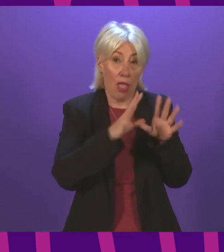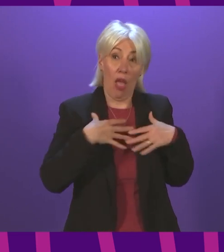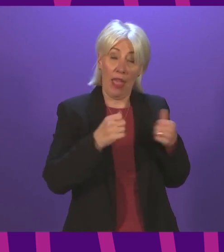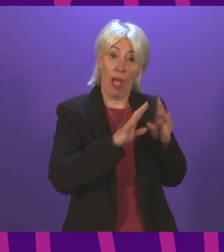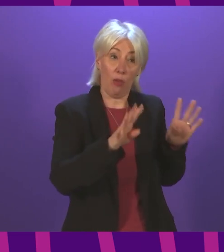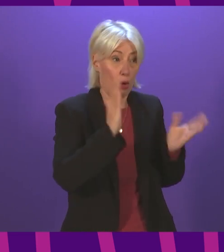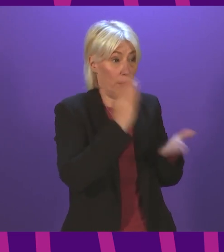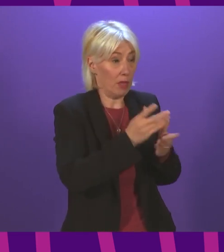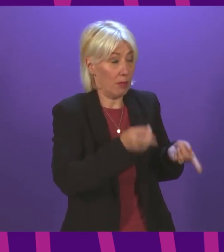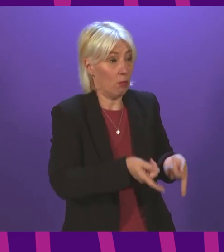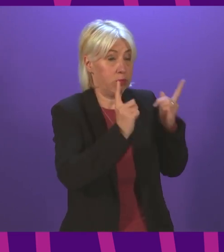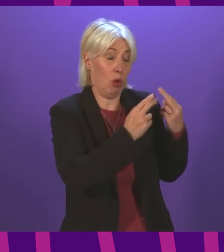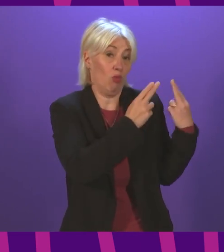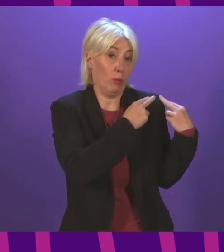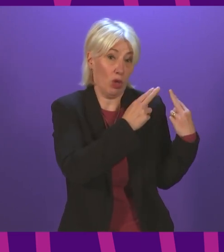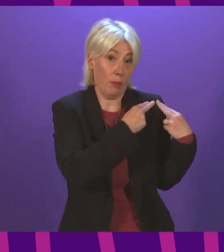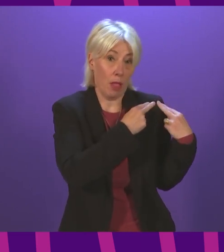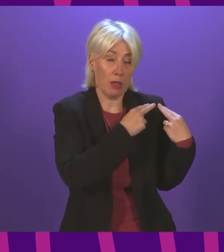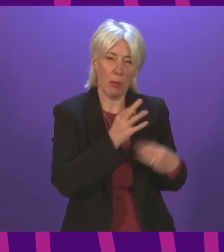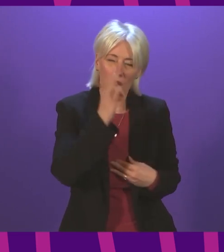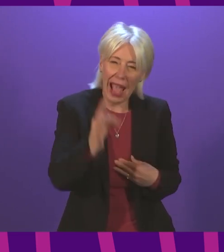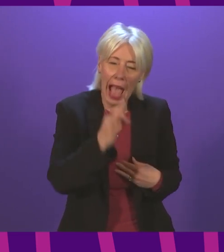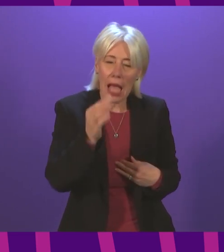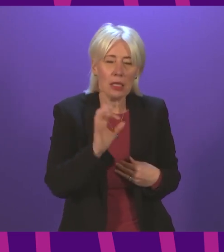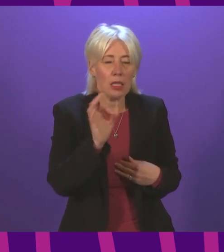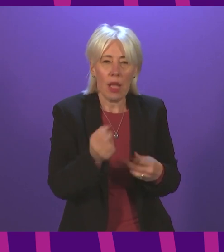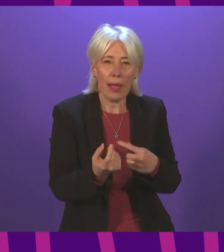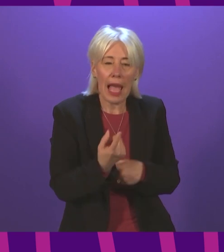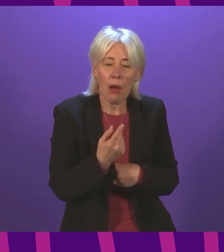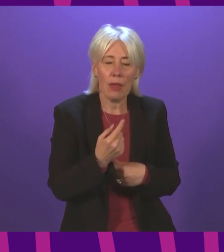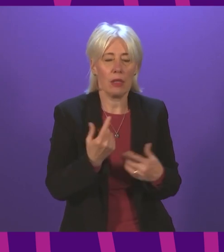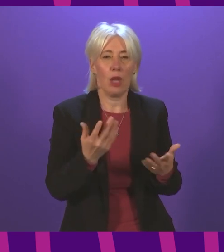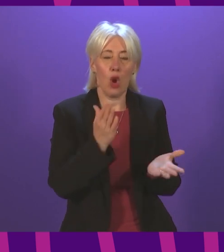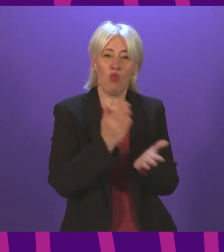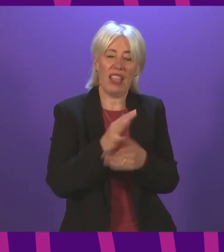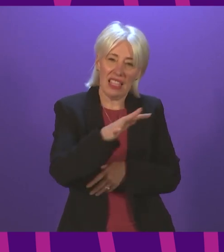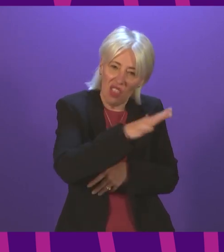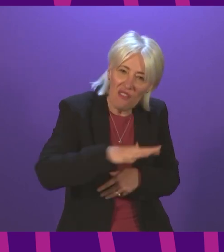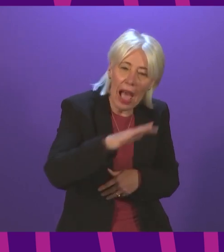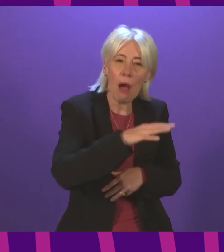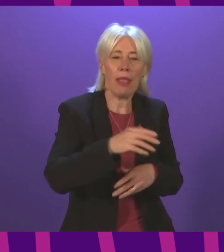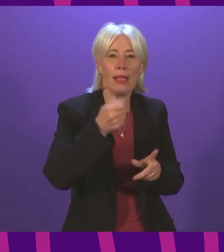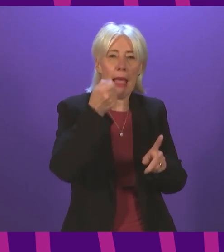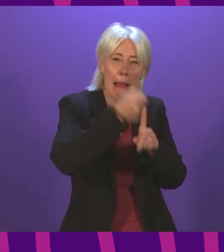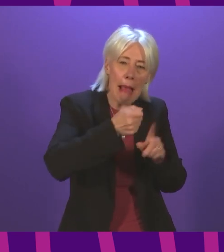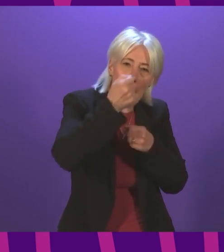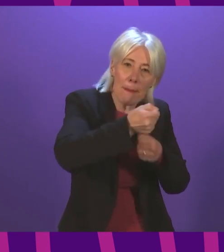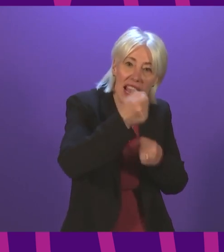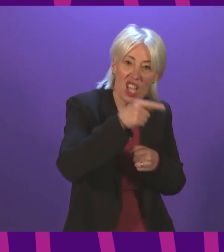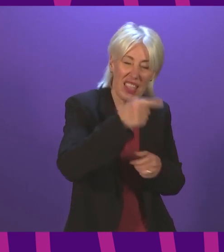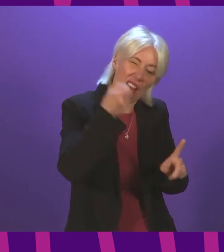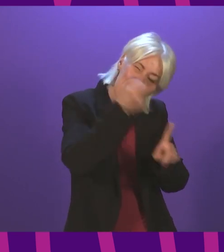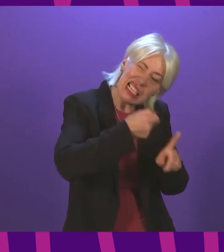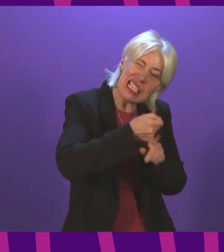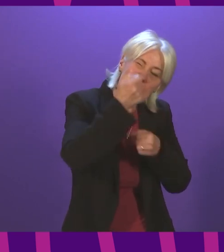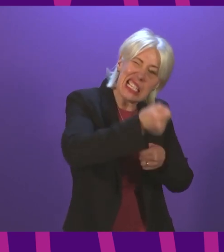we ask them to take action, little happens. Every bit of progress has been fought for by the families and the campaigners. I know what she